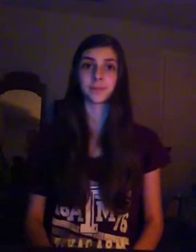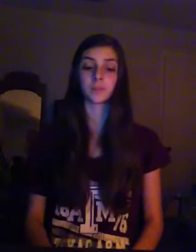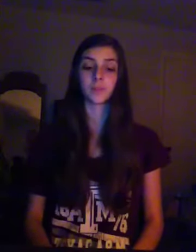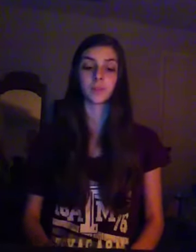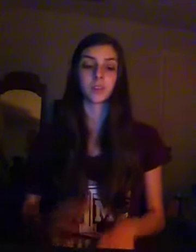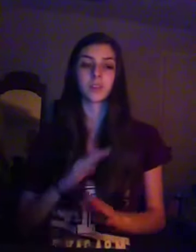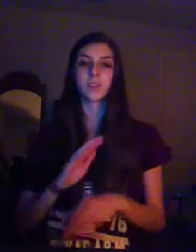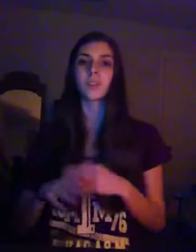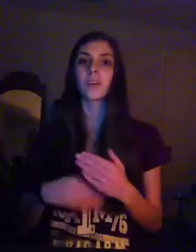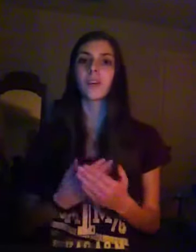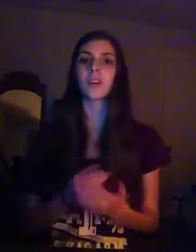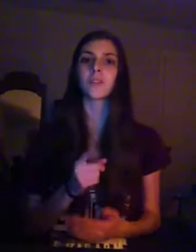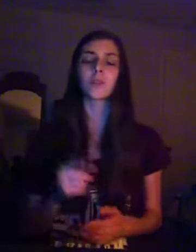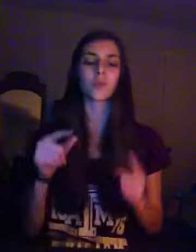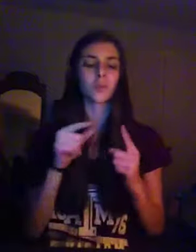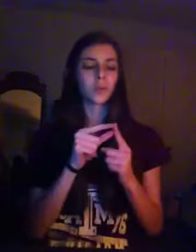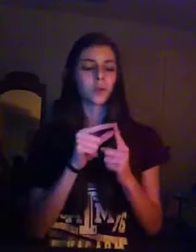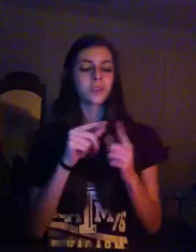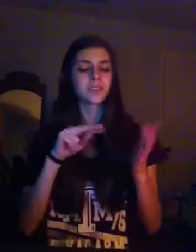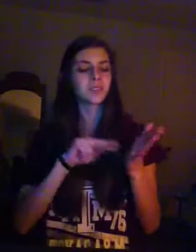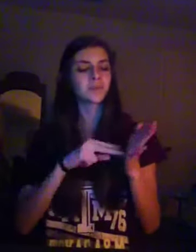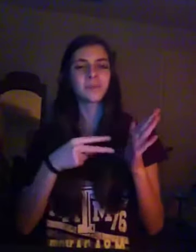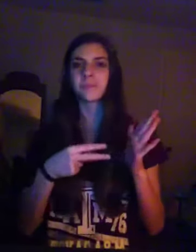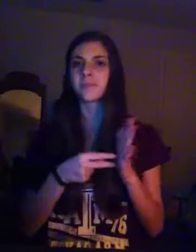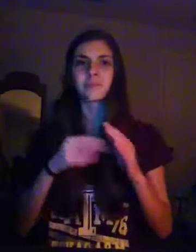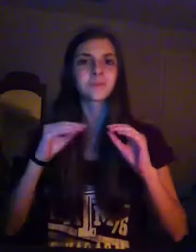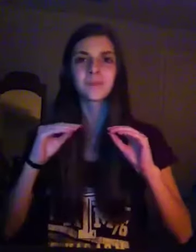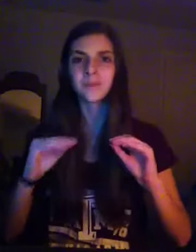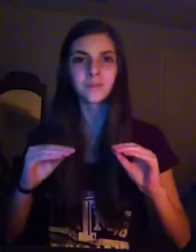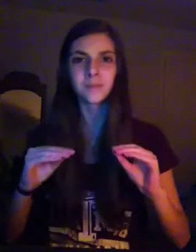And all of your words fall flat